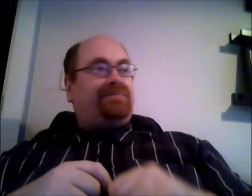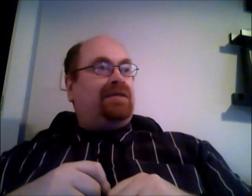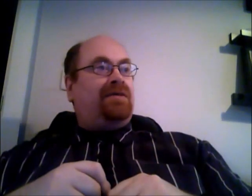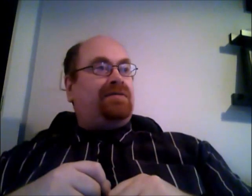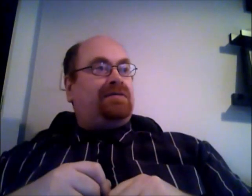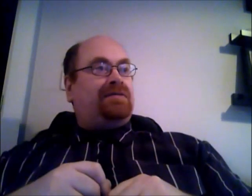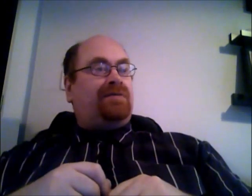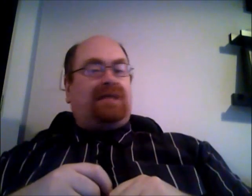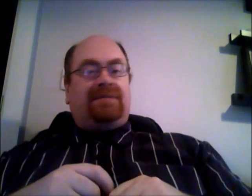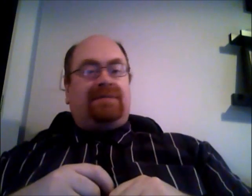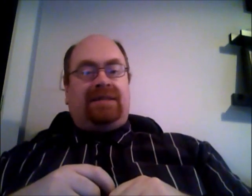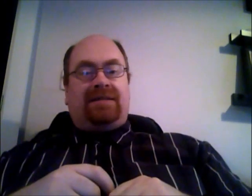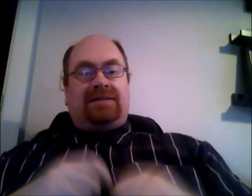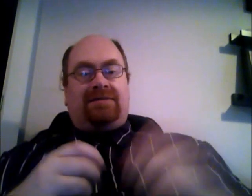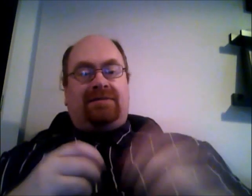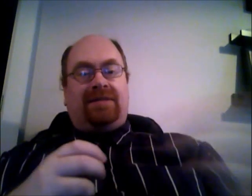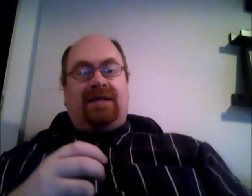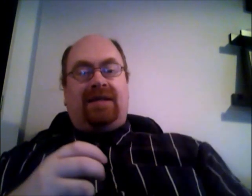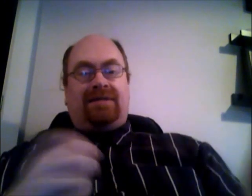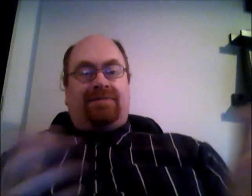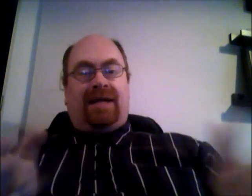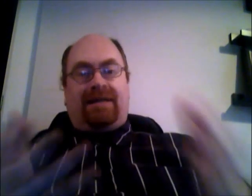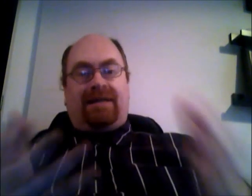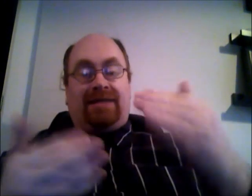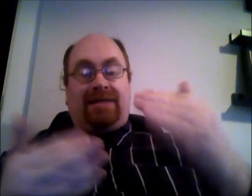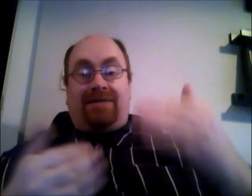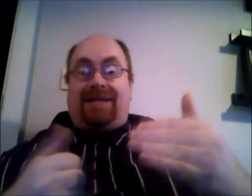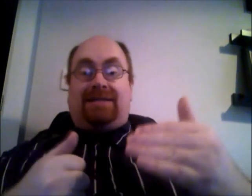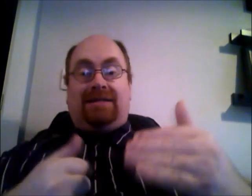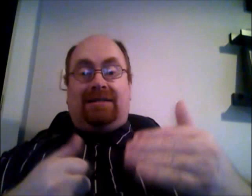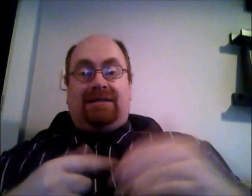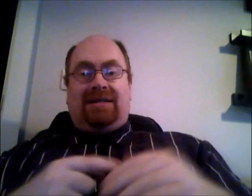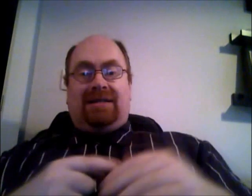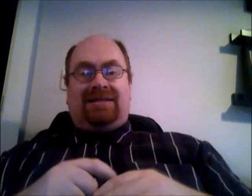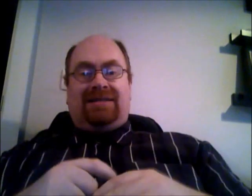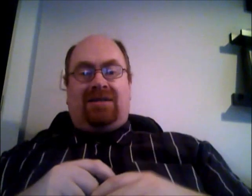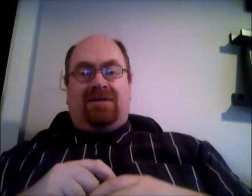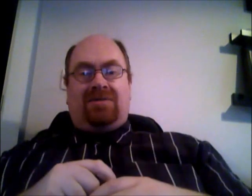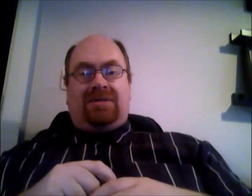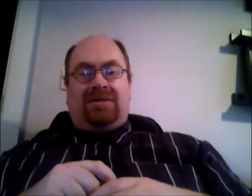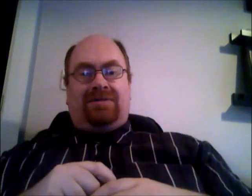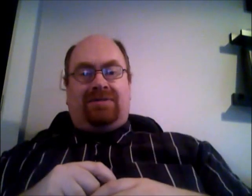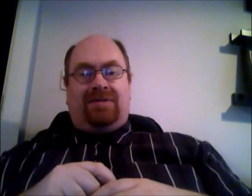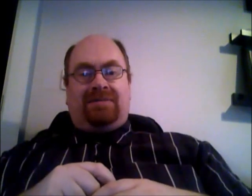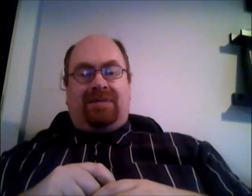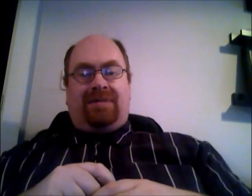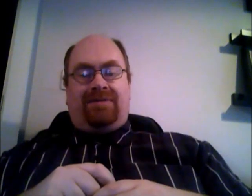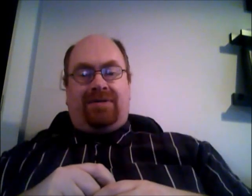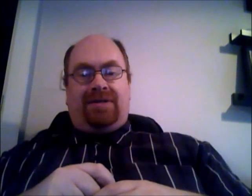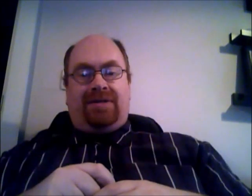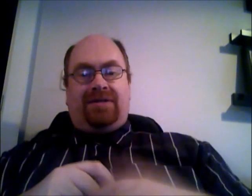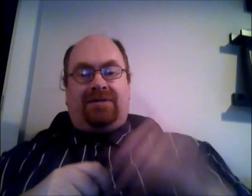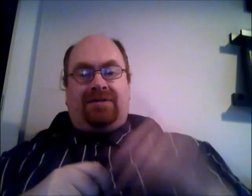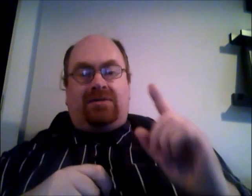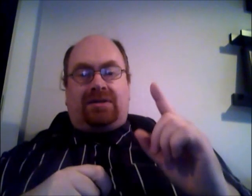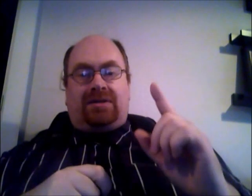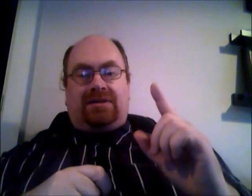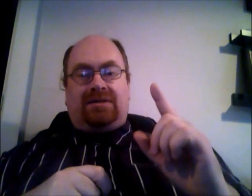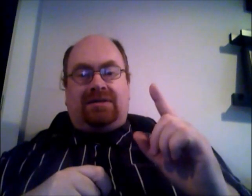know four times a year so we got out the pack and we actually read it and i said oh it's 400 it might be 400 euros once so